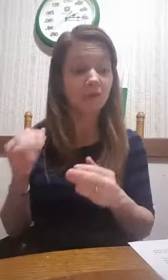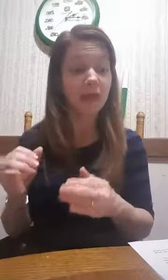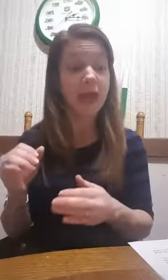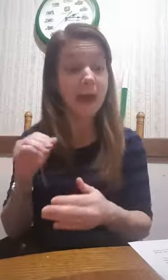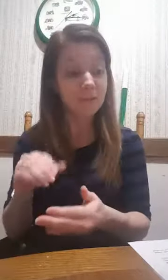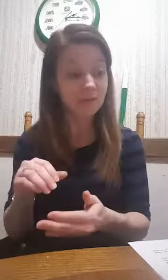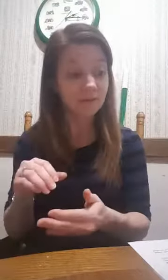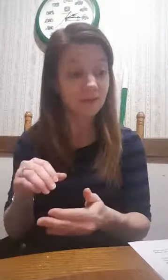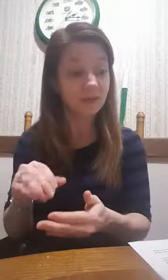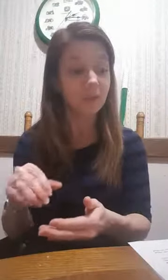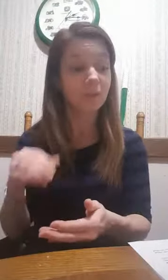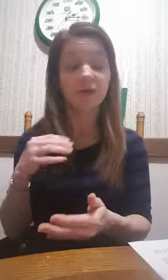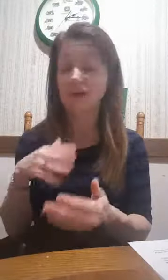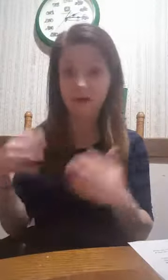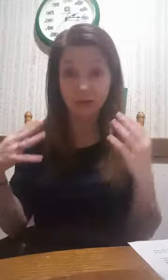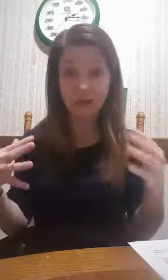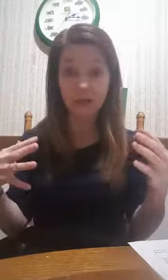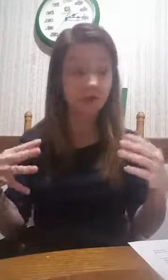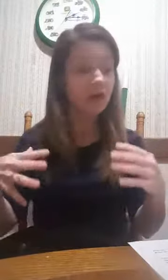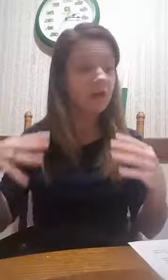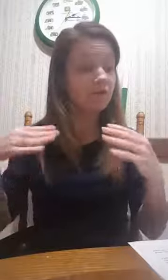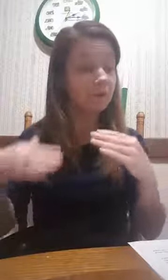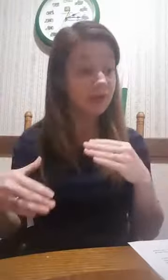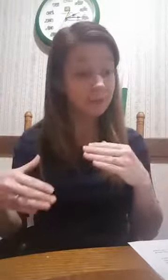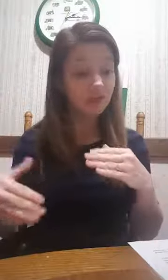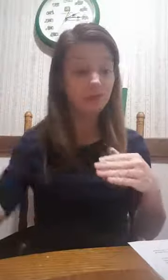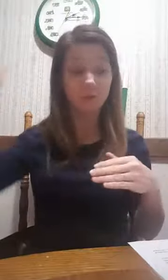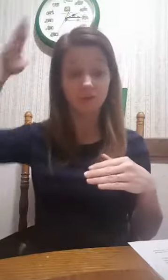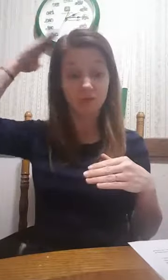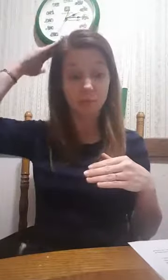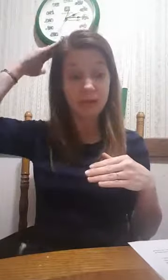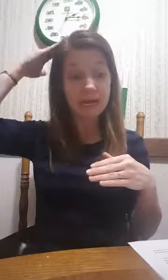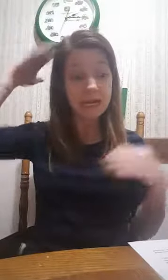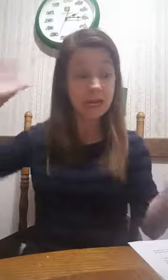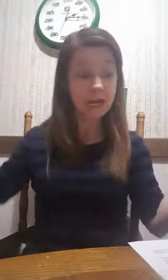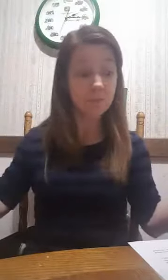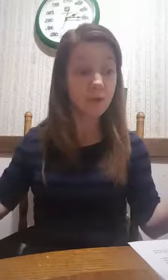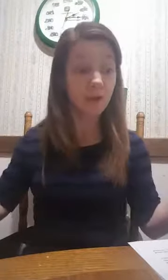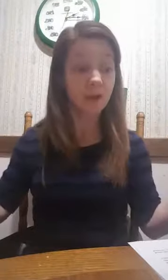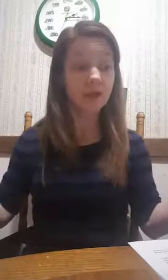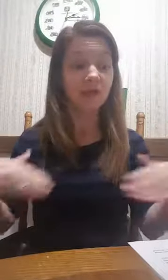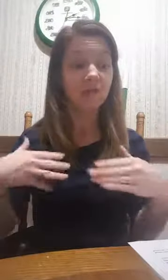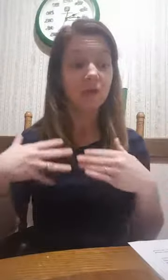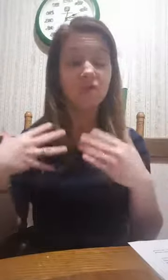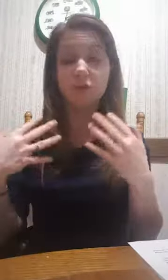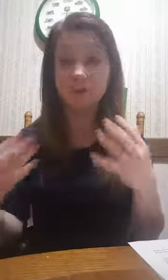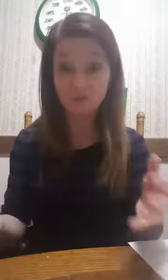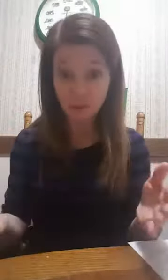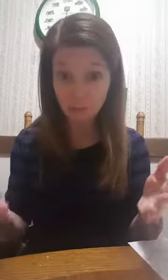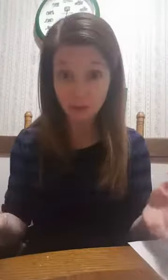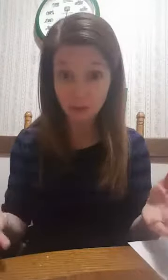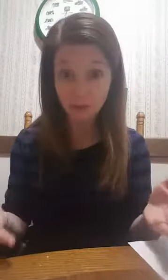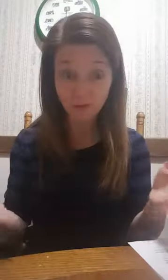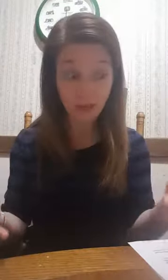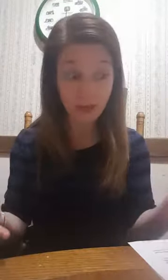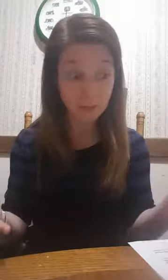happen during this time to protect our DNA from damage, improve our brain, and more. And so, if you're asleep during this time,